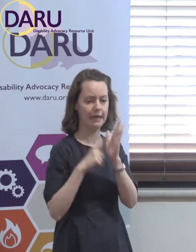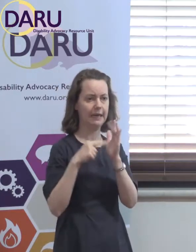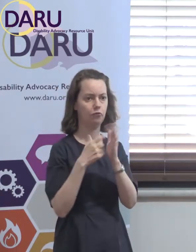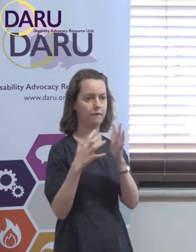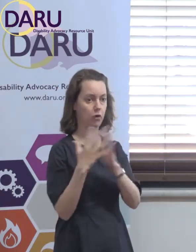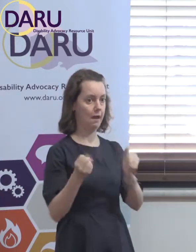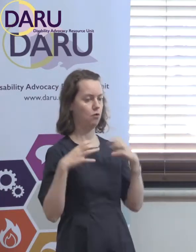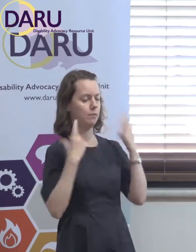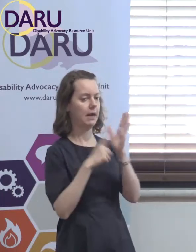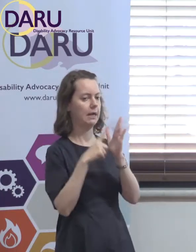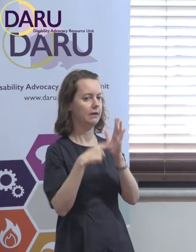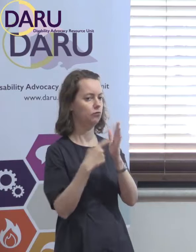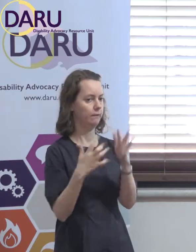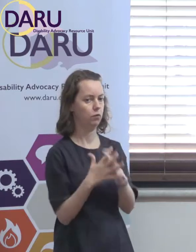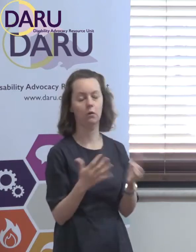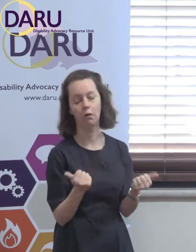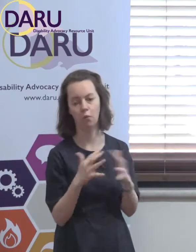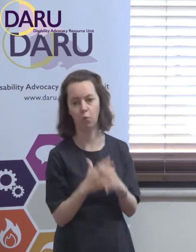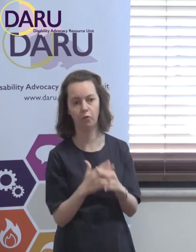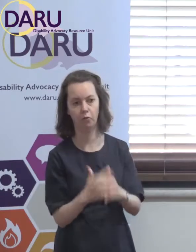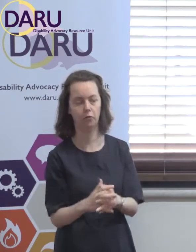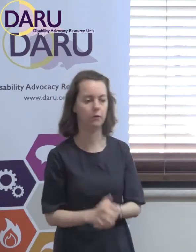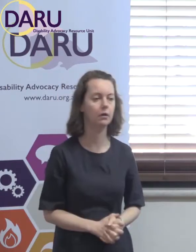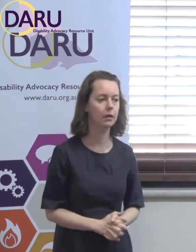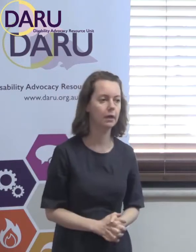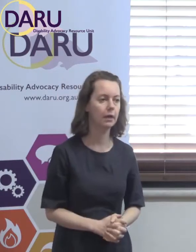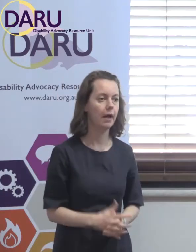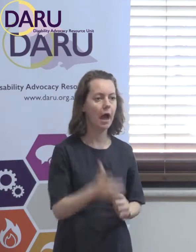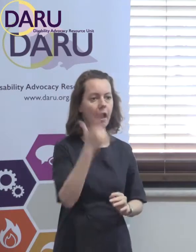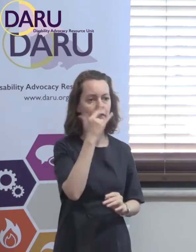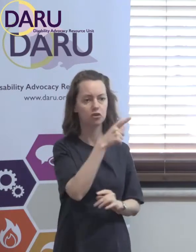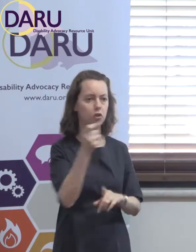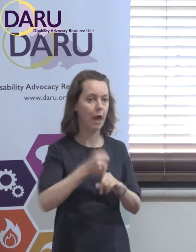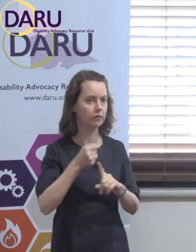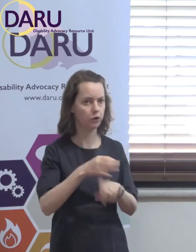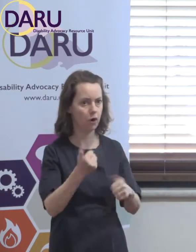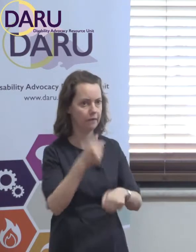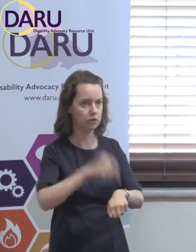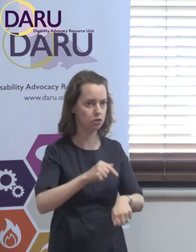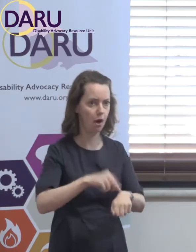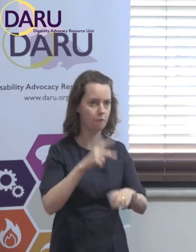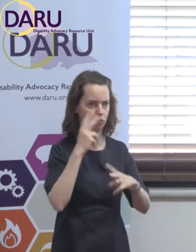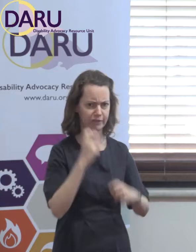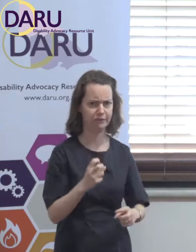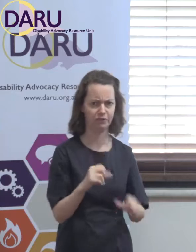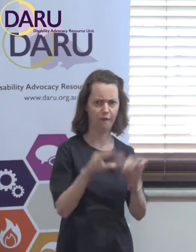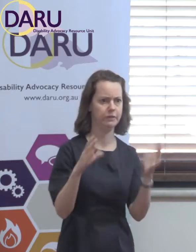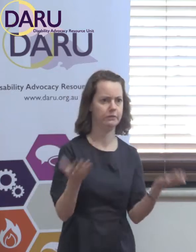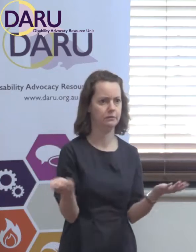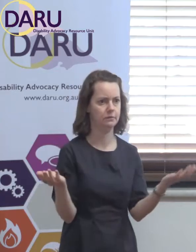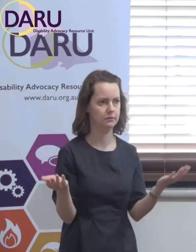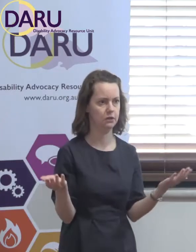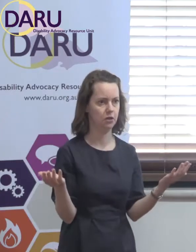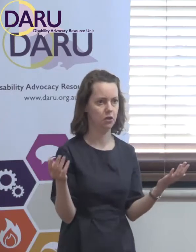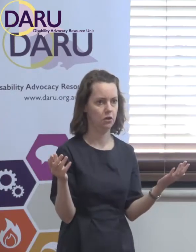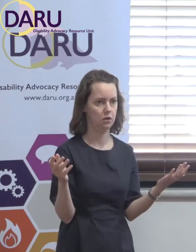done it. So, that's... It's useful. Unfortunately, in the advocacy sector, there's so little time for any of this that, you